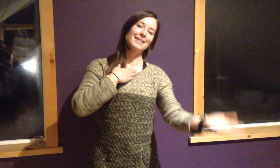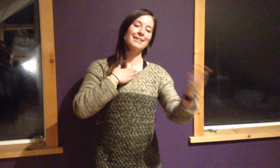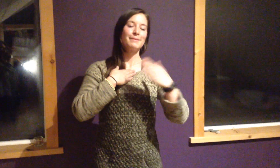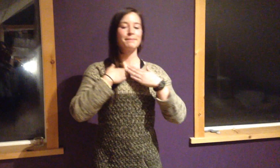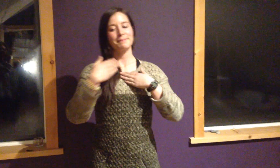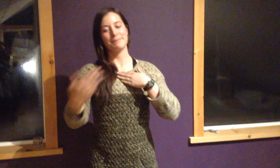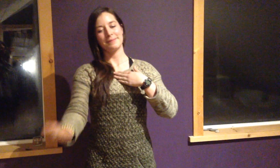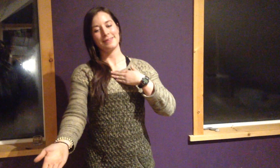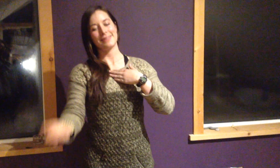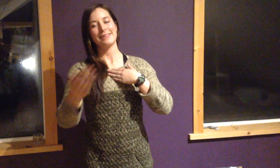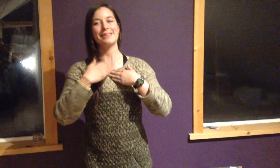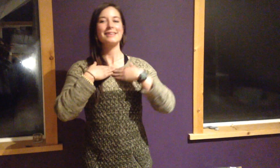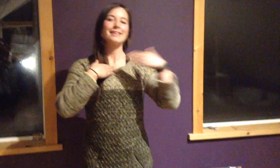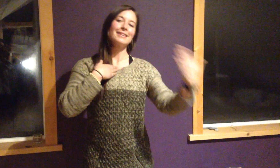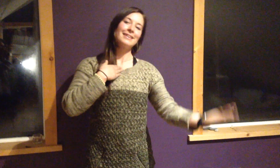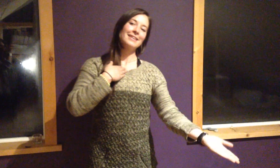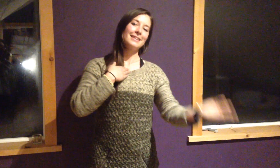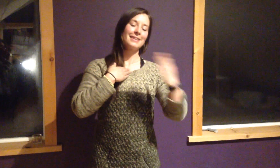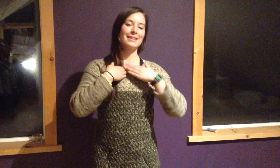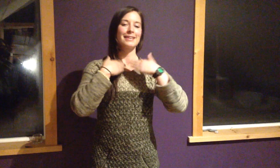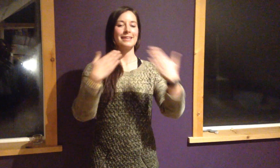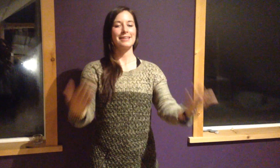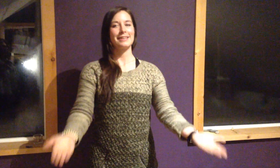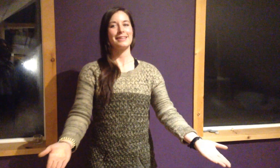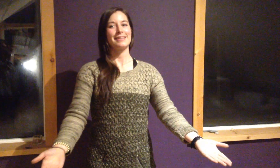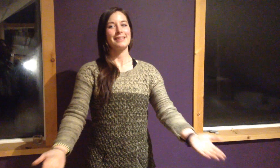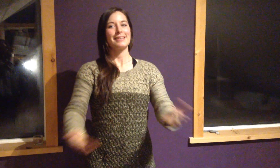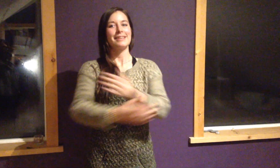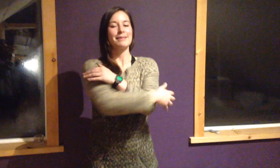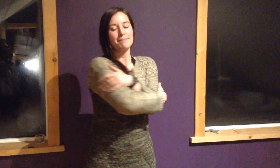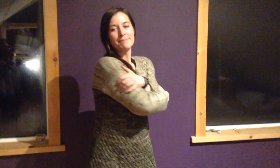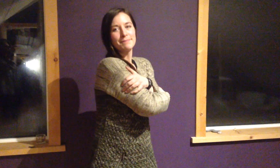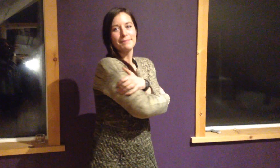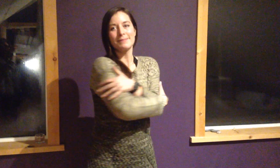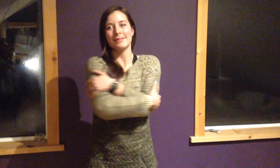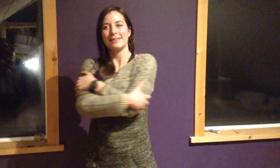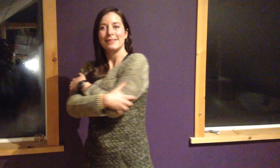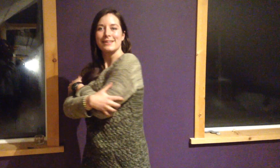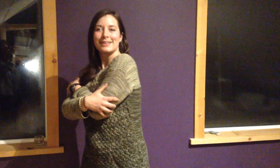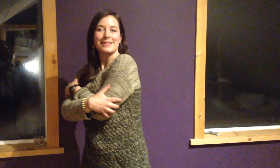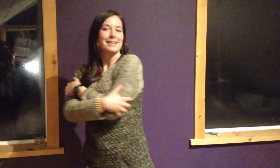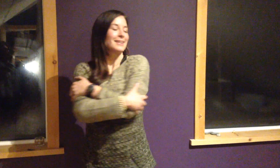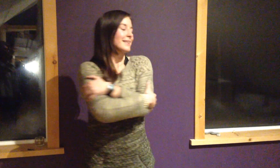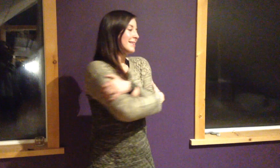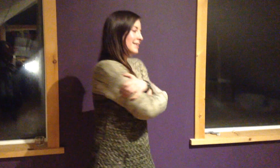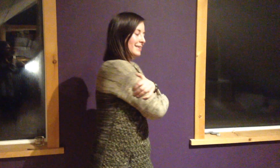I know I can serve my family and my community.